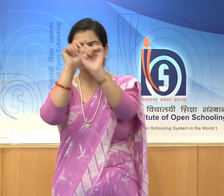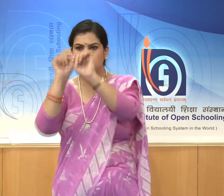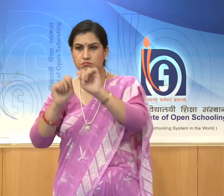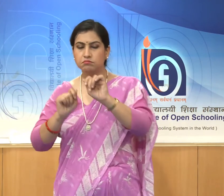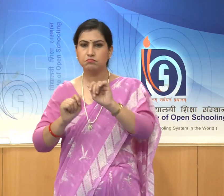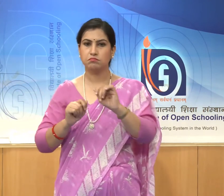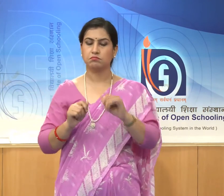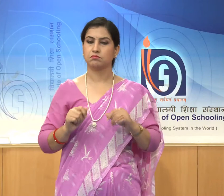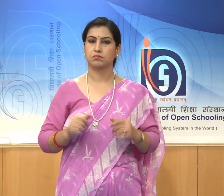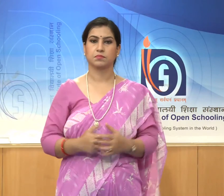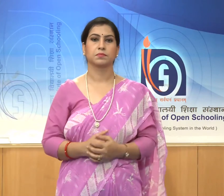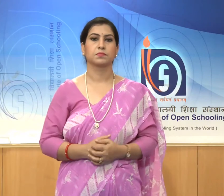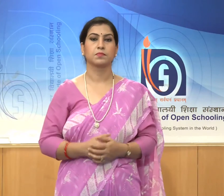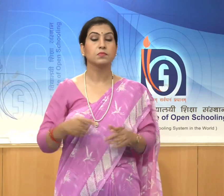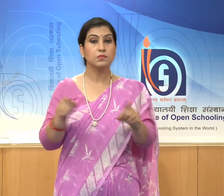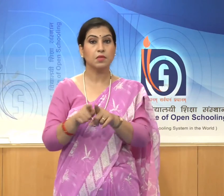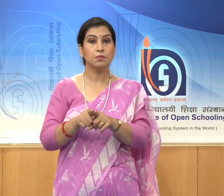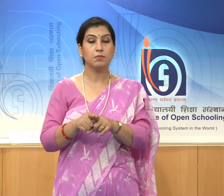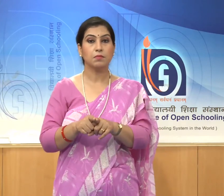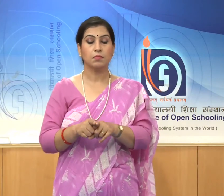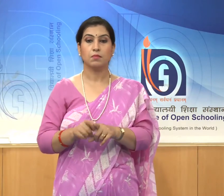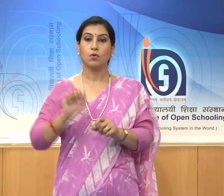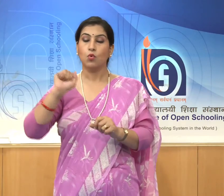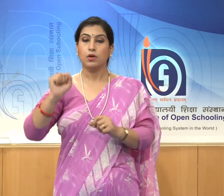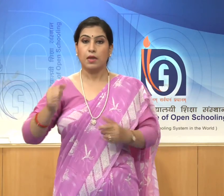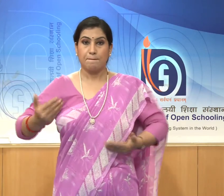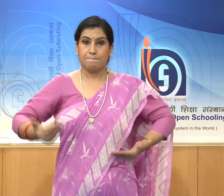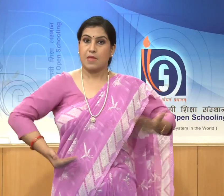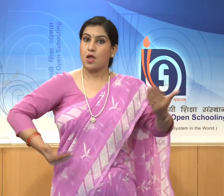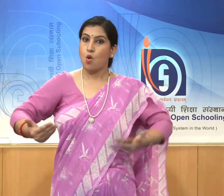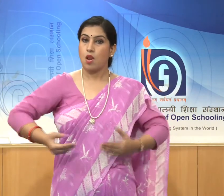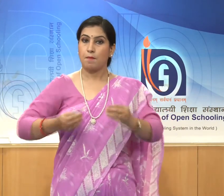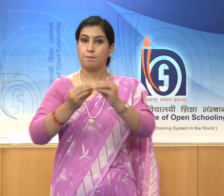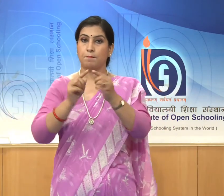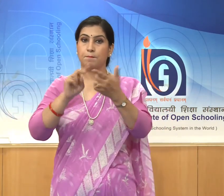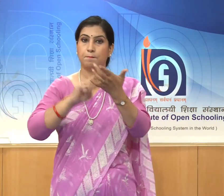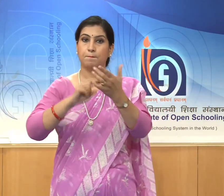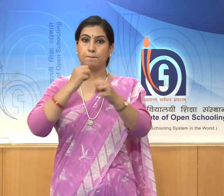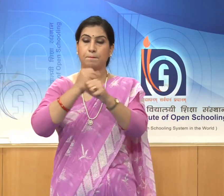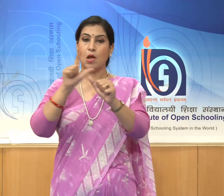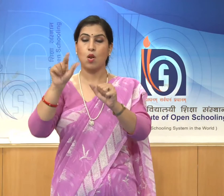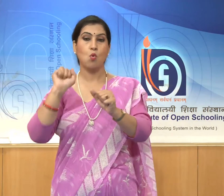later Bengal style, of the